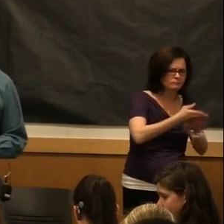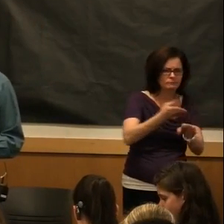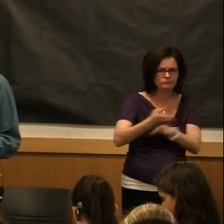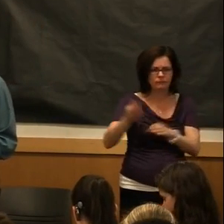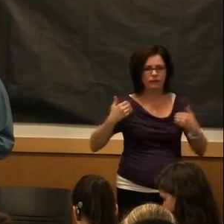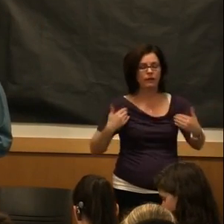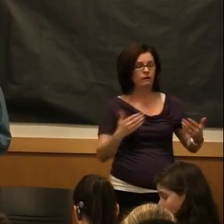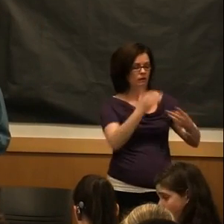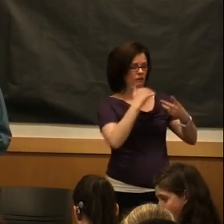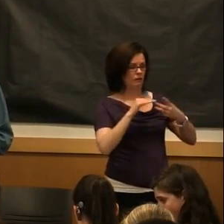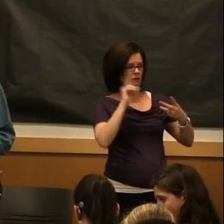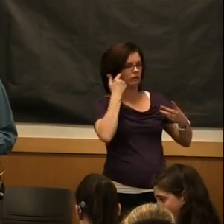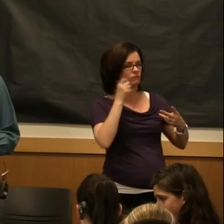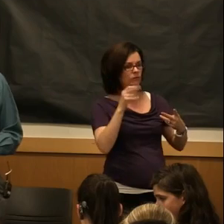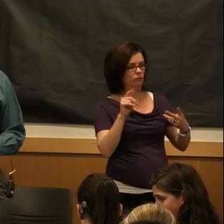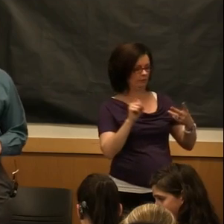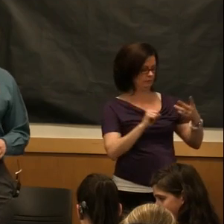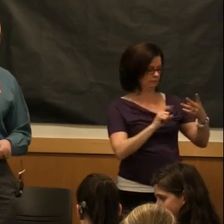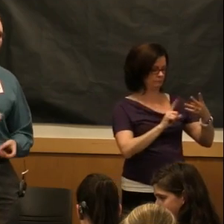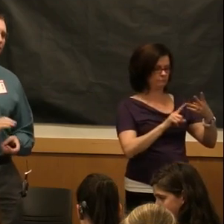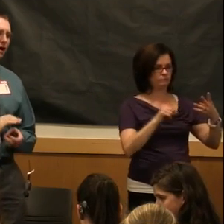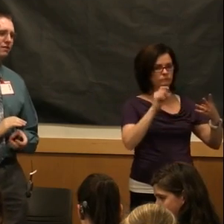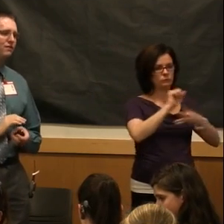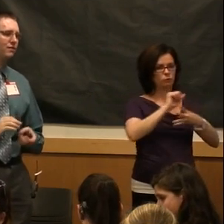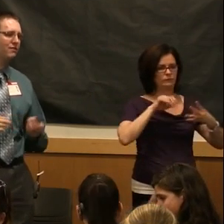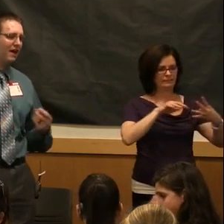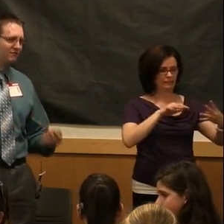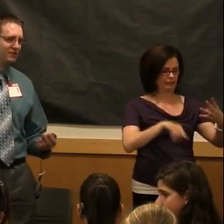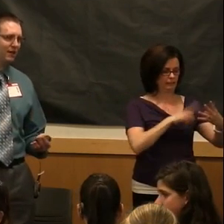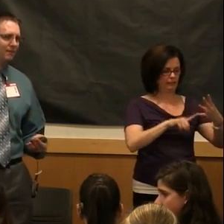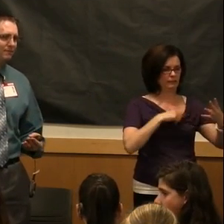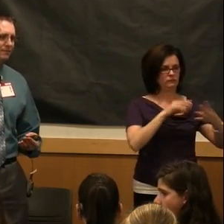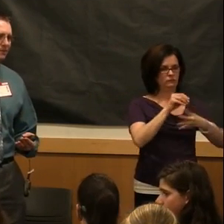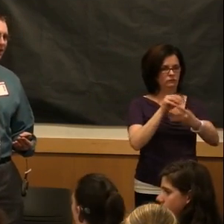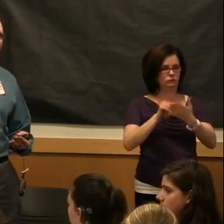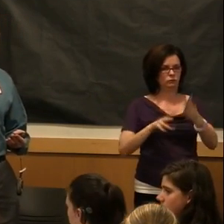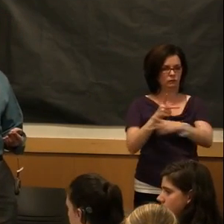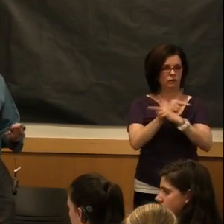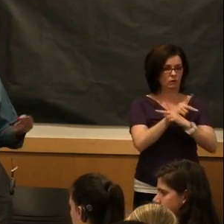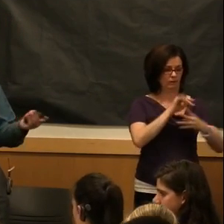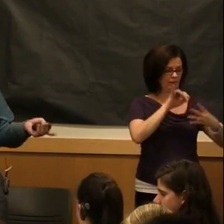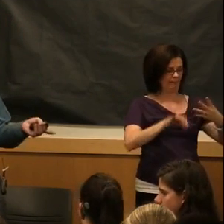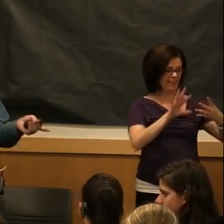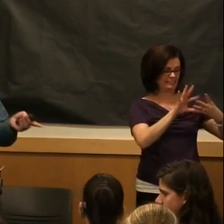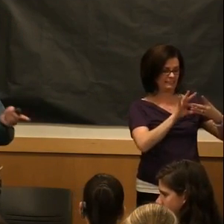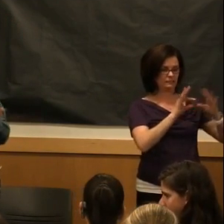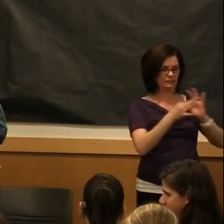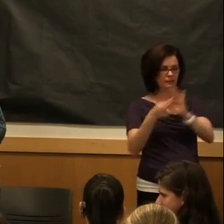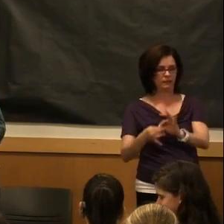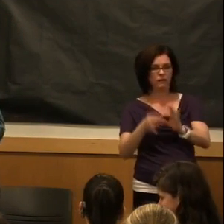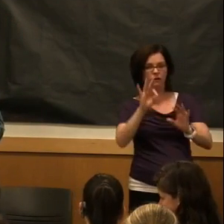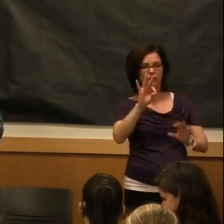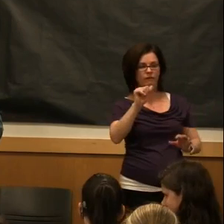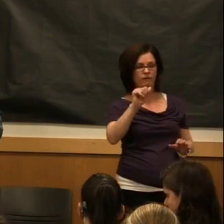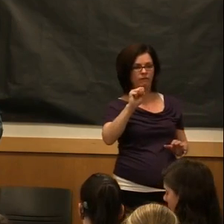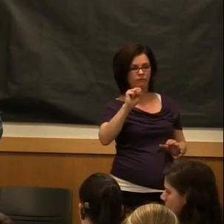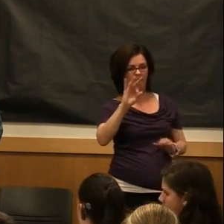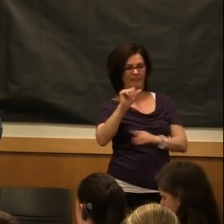Then government grants, work study, and student loans all come off of your FAFSA. Has everybody heard of the FAFSA?